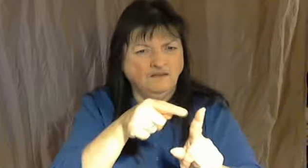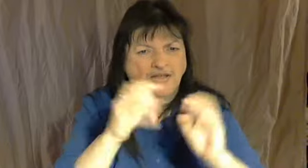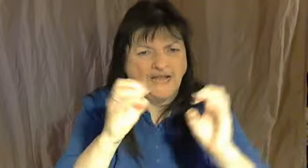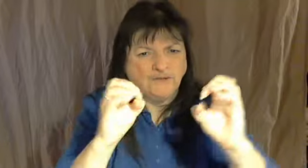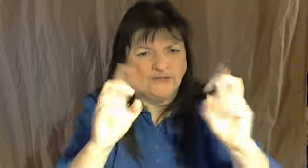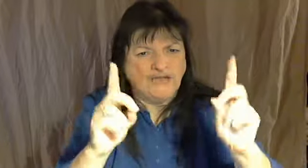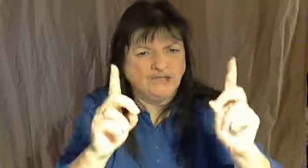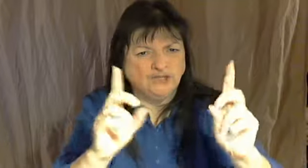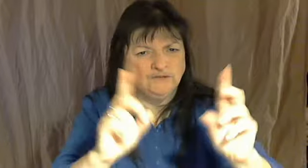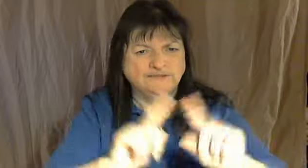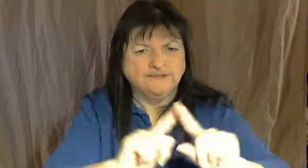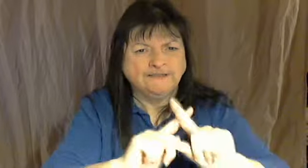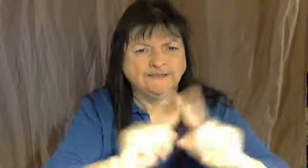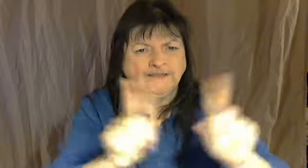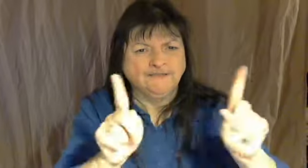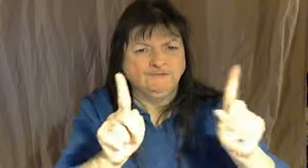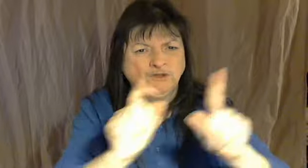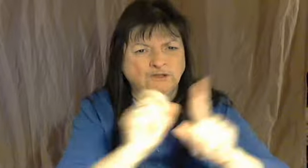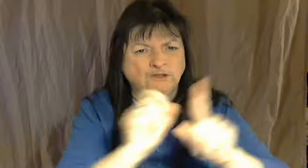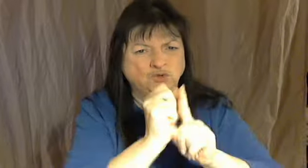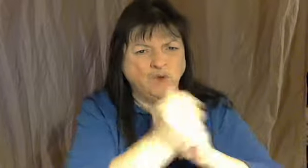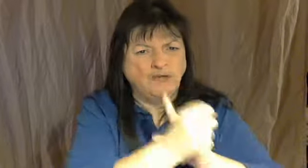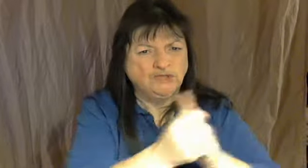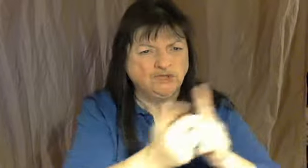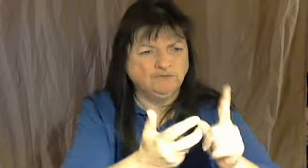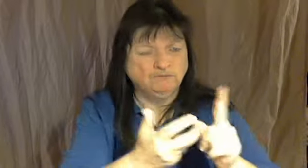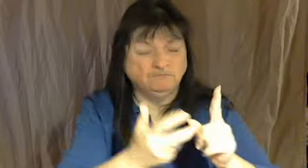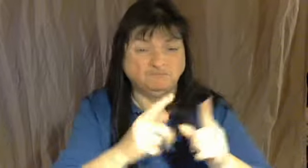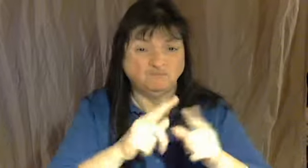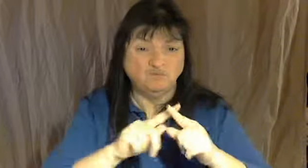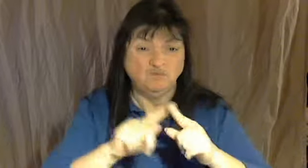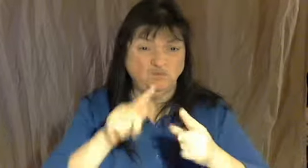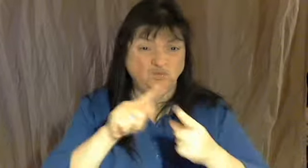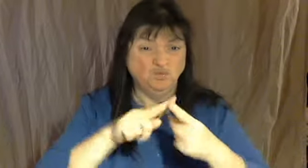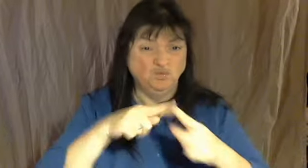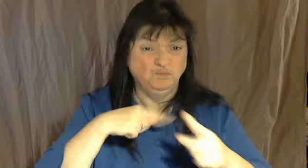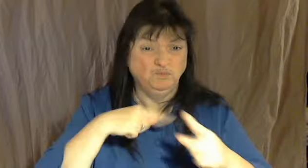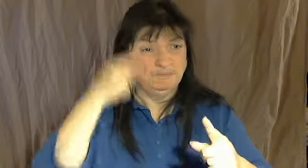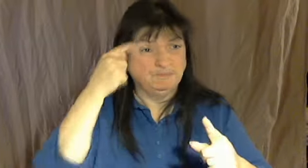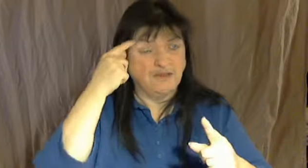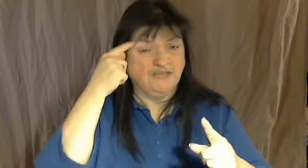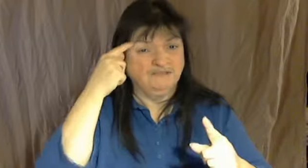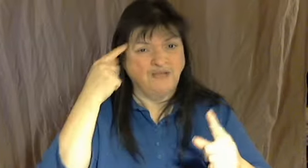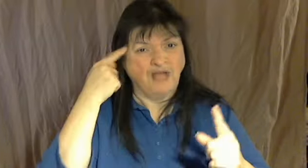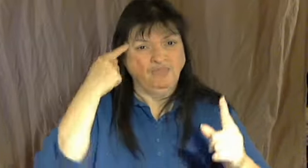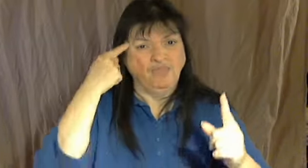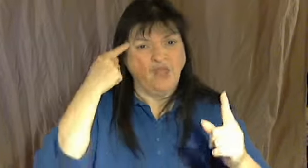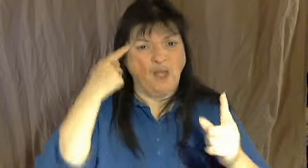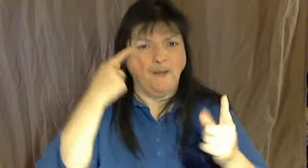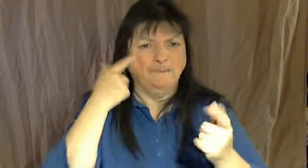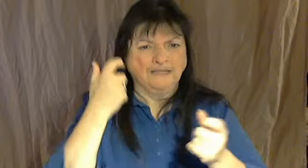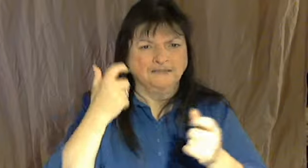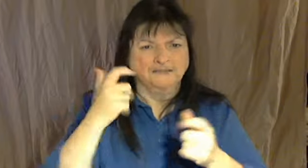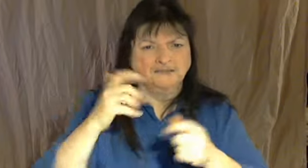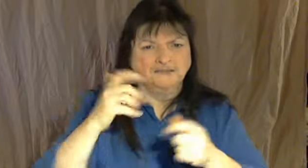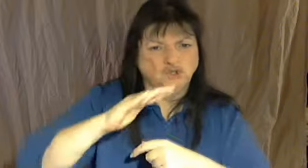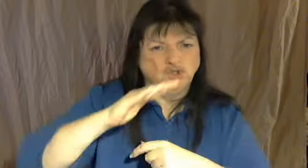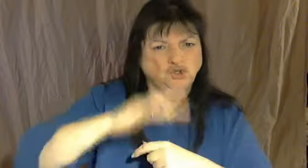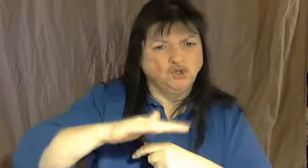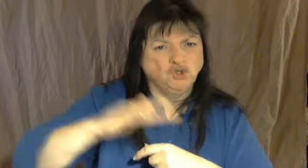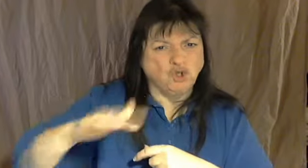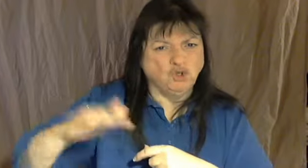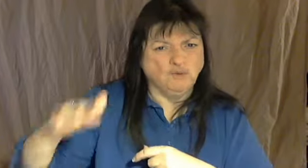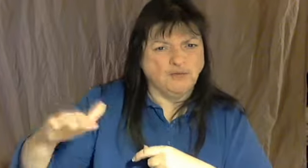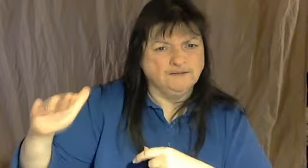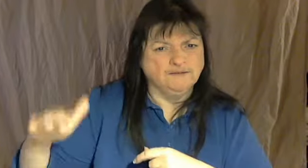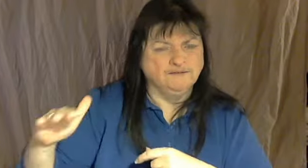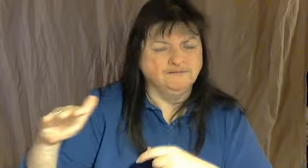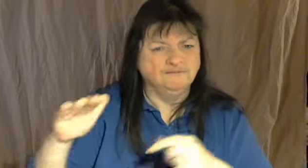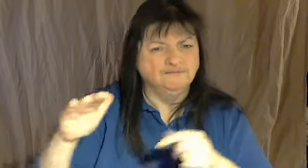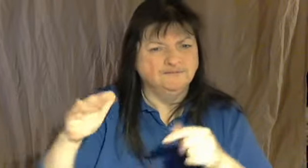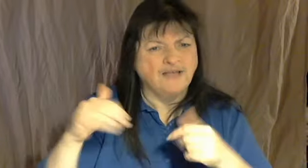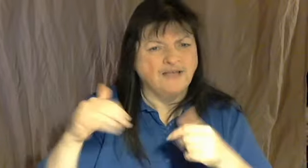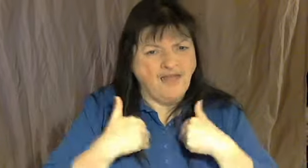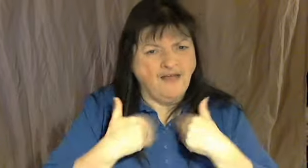sex with Shara. Although there are no known remains of Zaha,